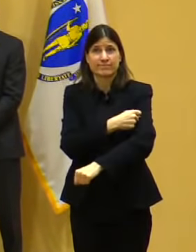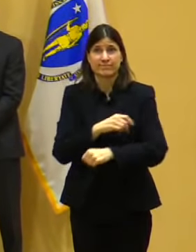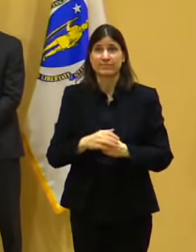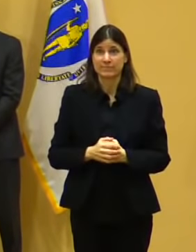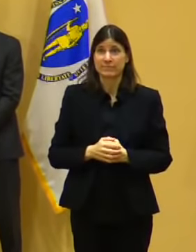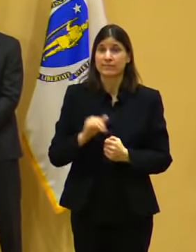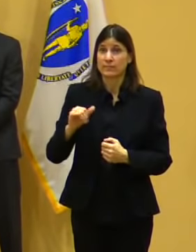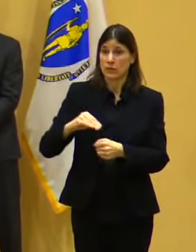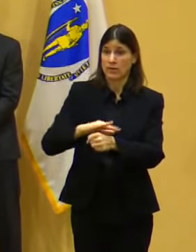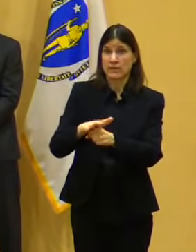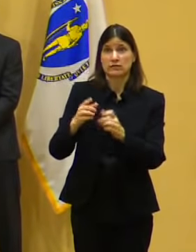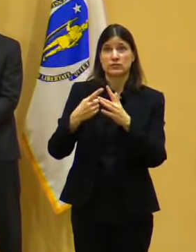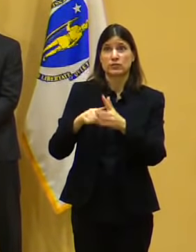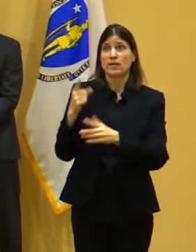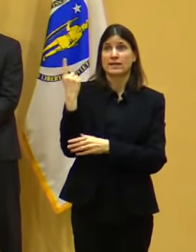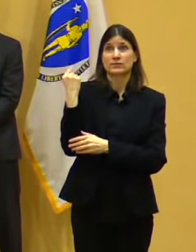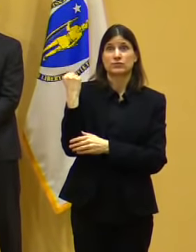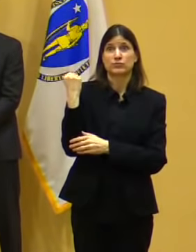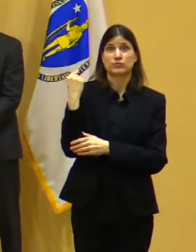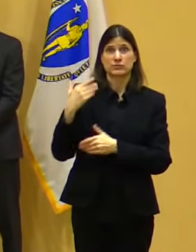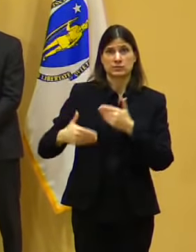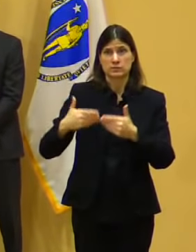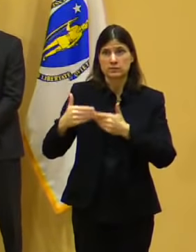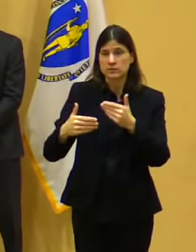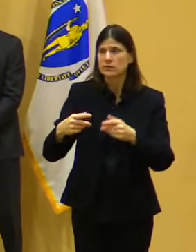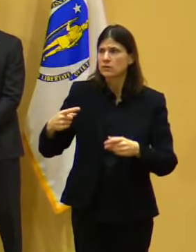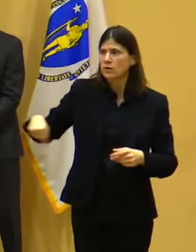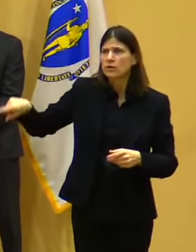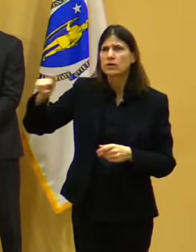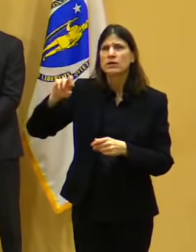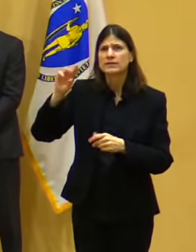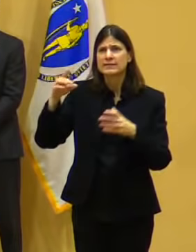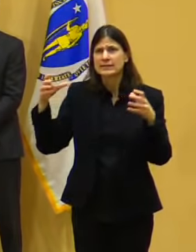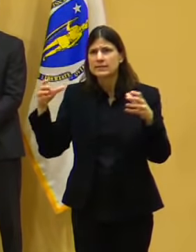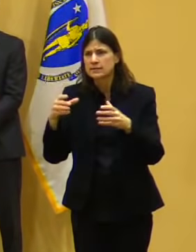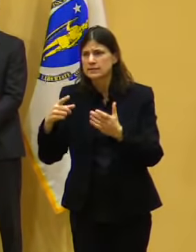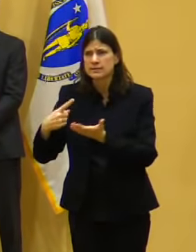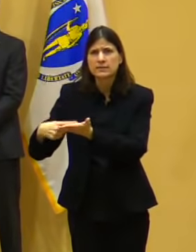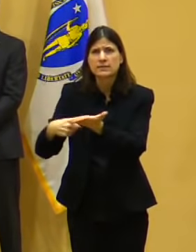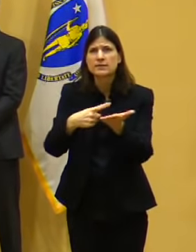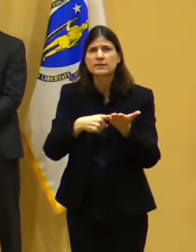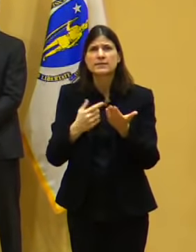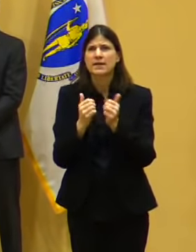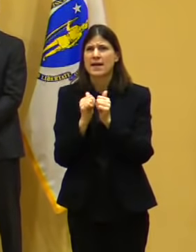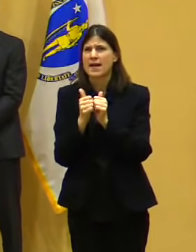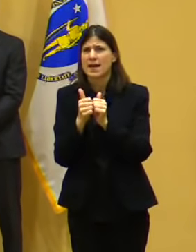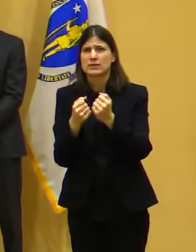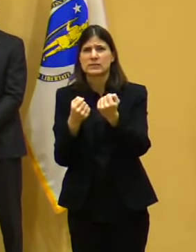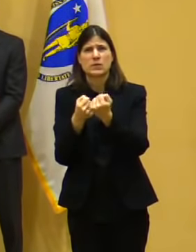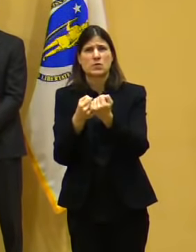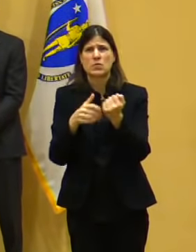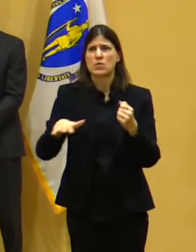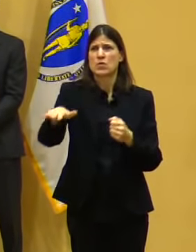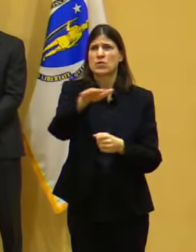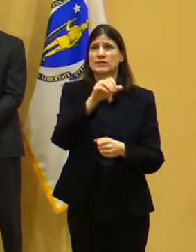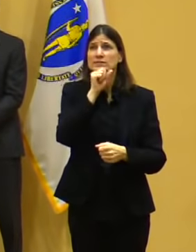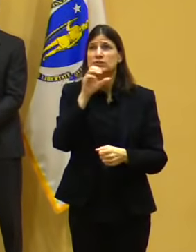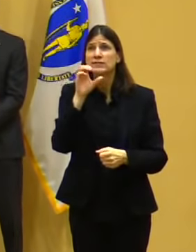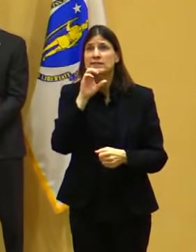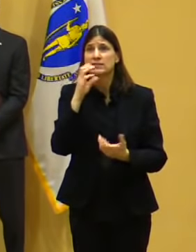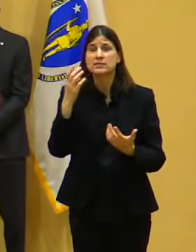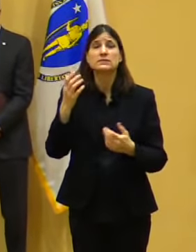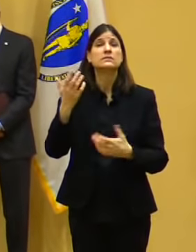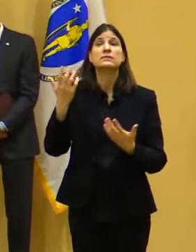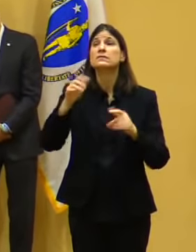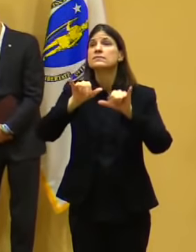with the support of the state is to continue to provide those in-home services, critical services, such as meals on